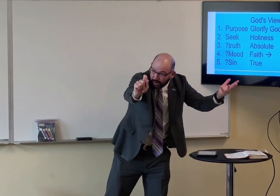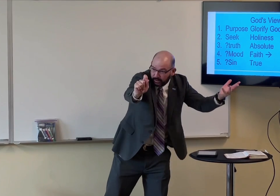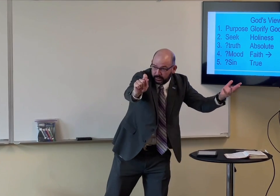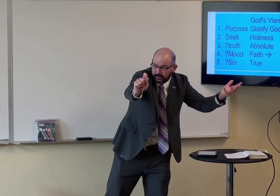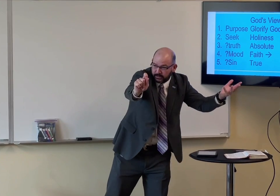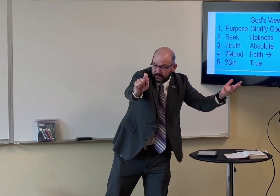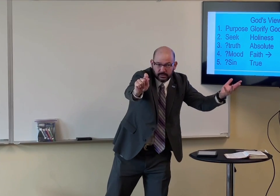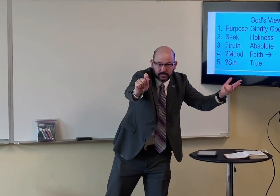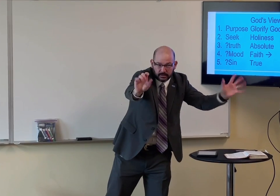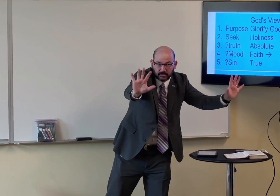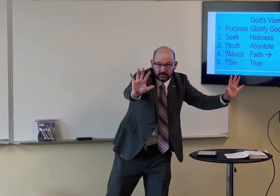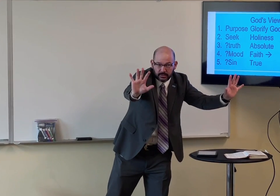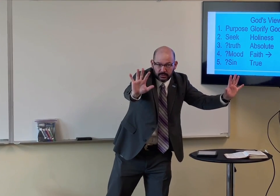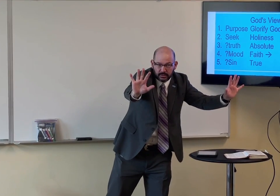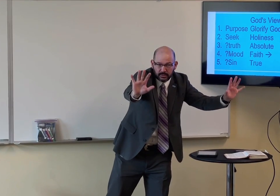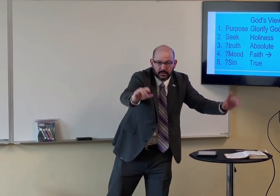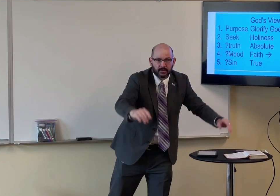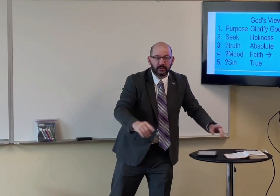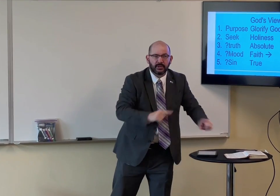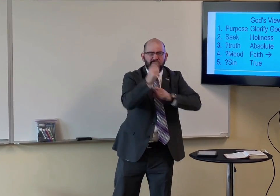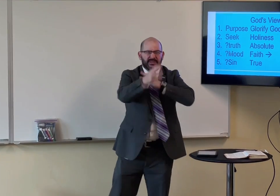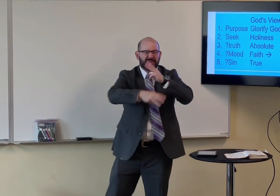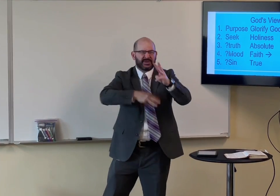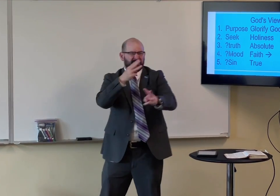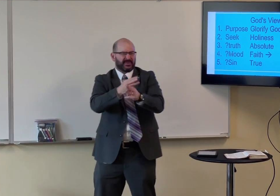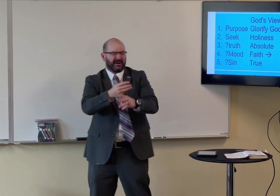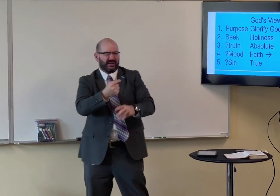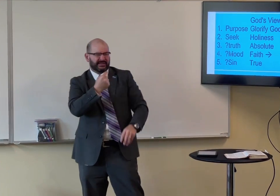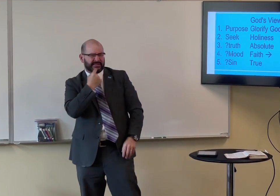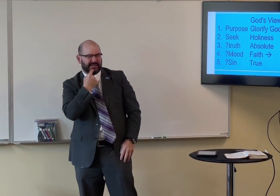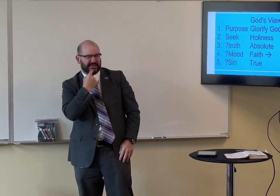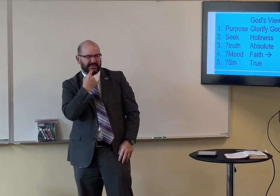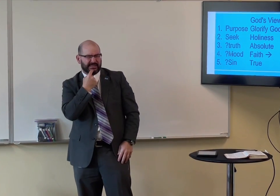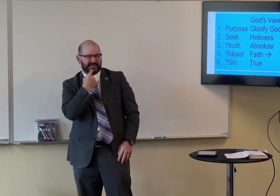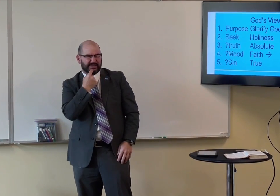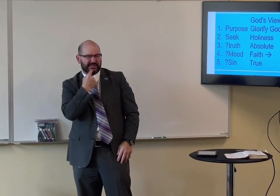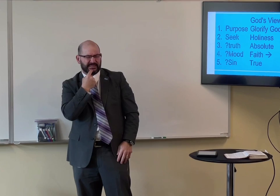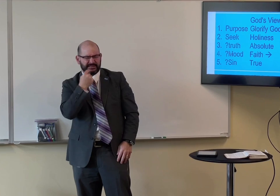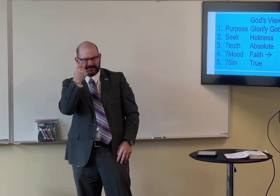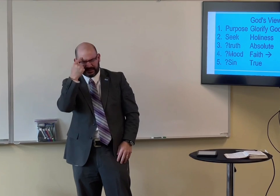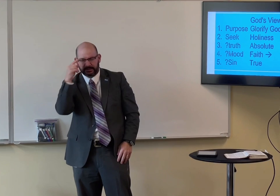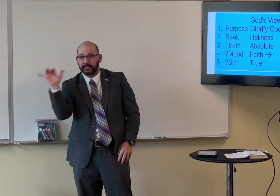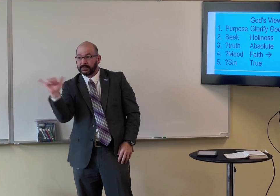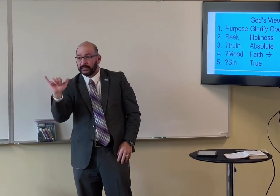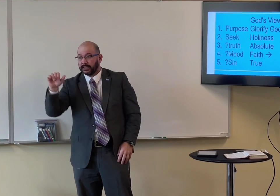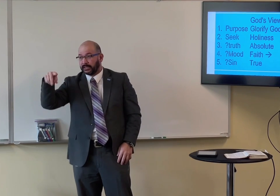Period. That's, that's, no buts. The world says, hmm,